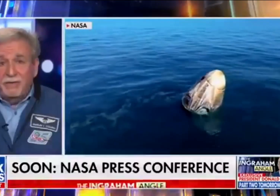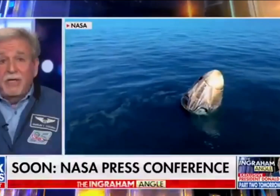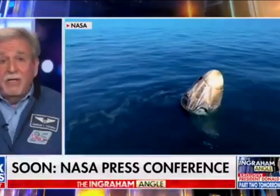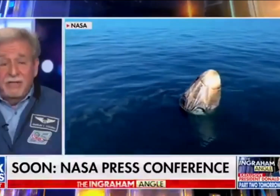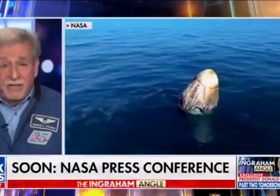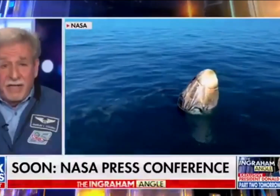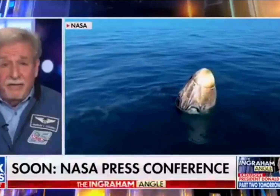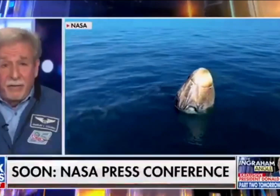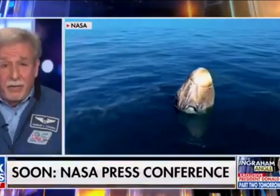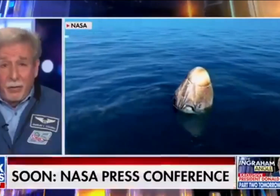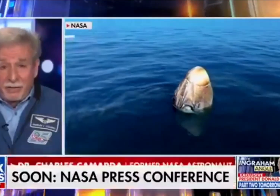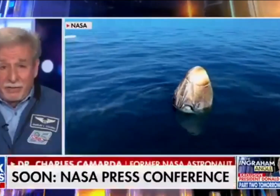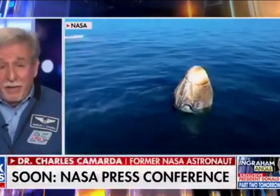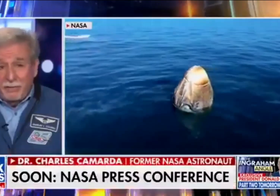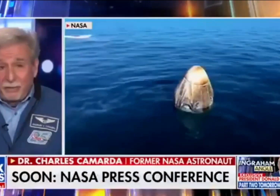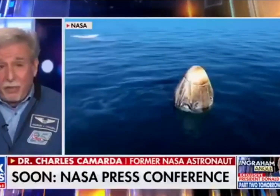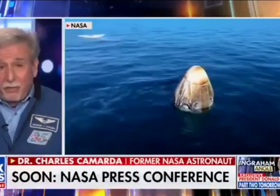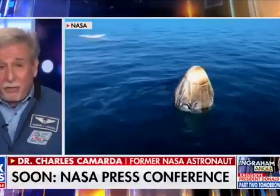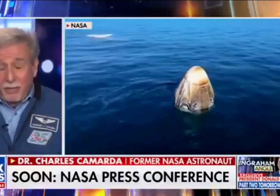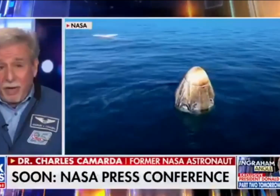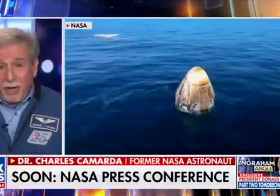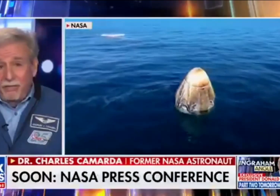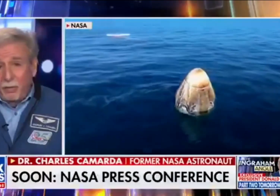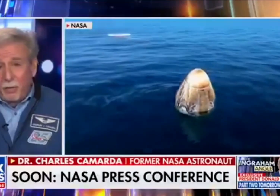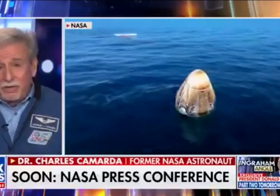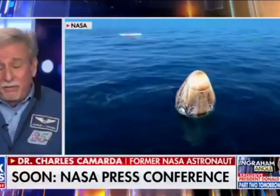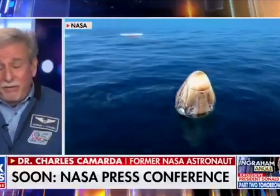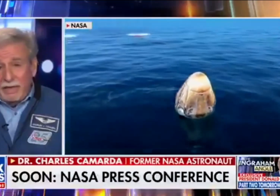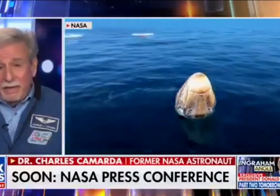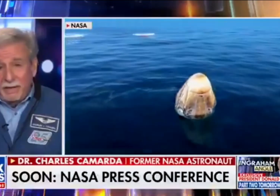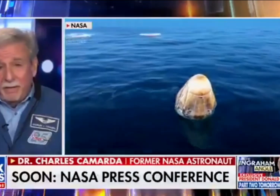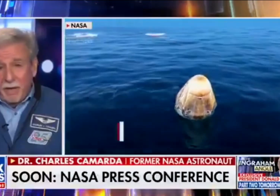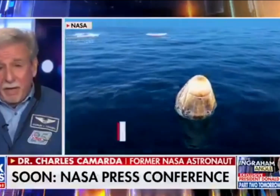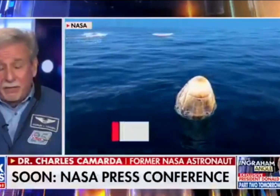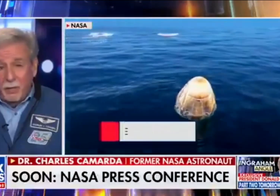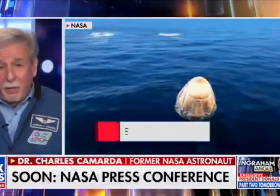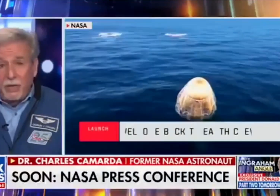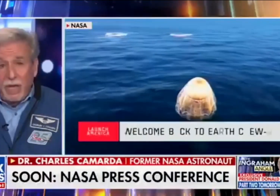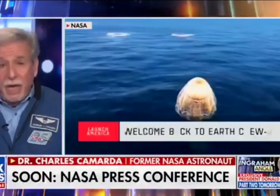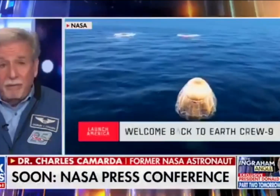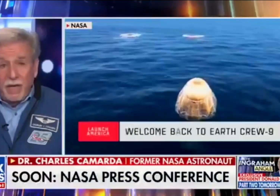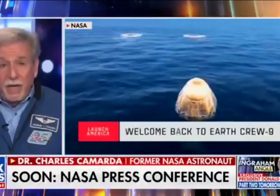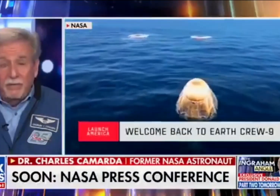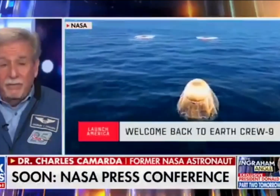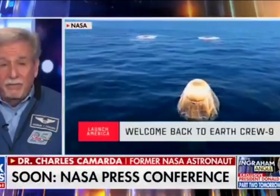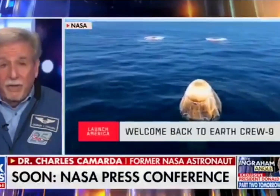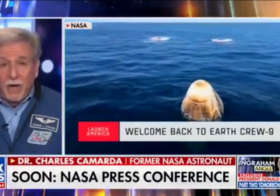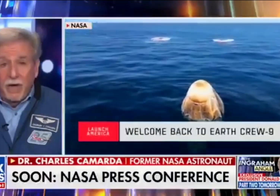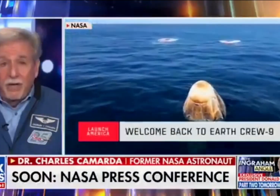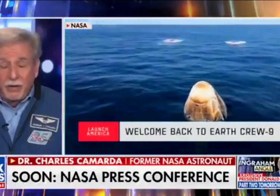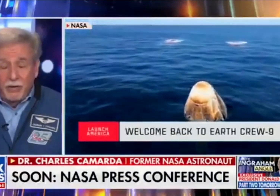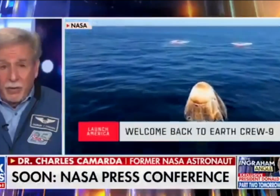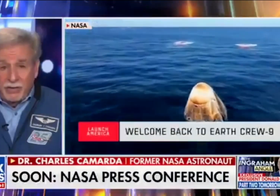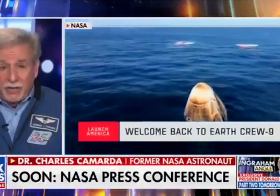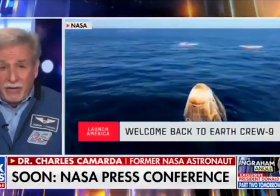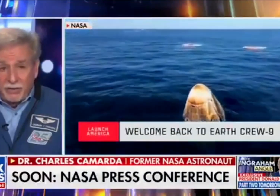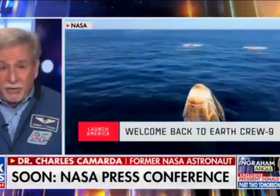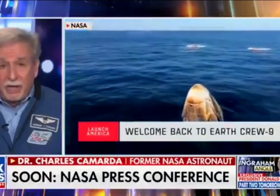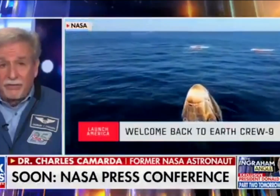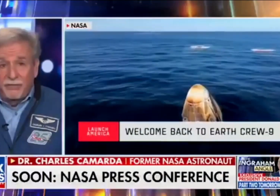saved the U.S. space program. If it wasn't for Elon Musk, we would not be able to fly U.S. astronauts from